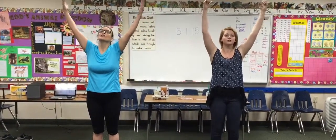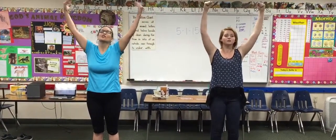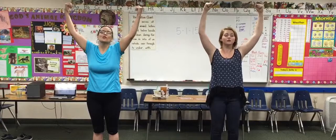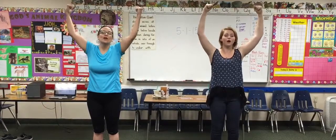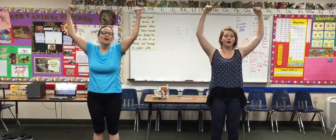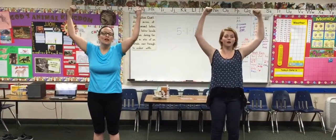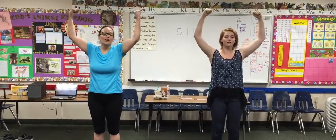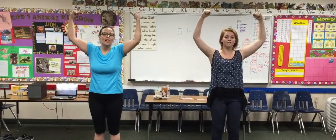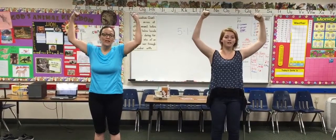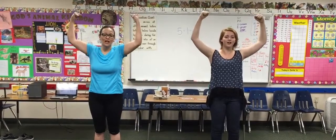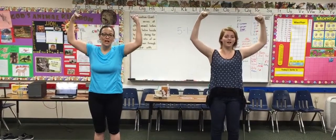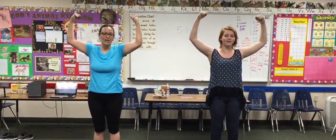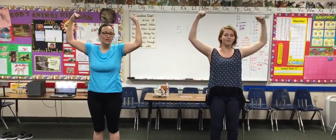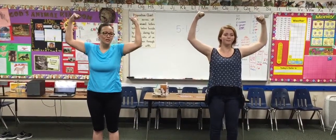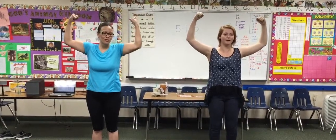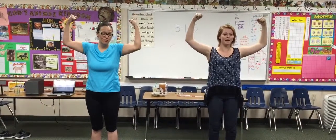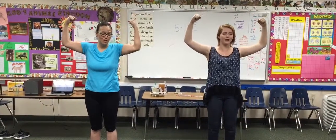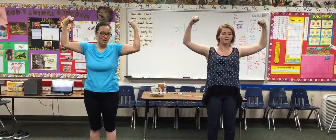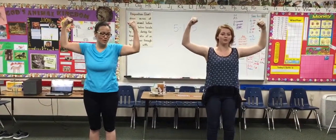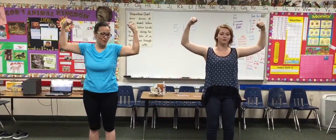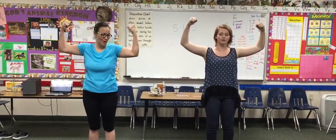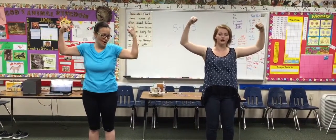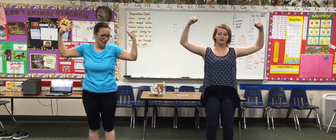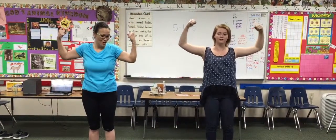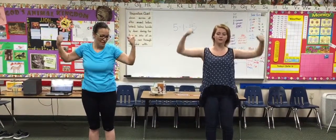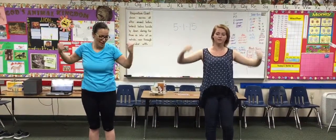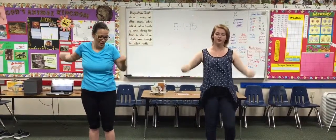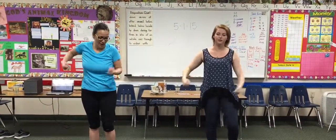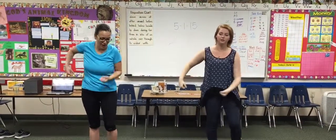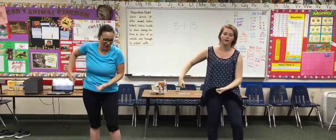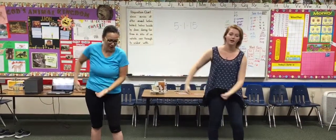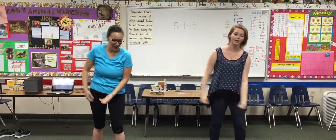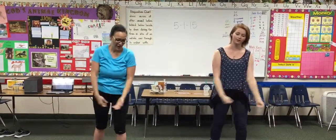Stronger than the power of the brave